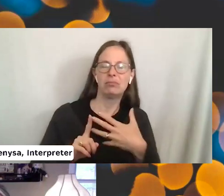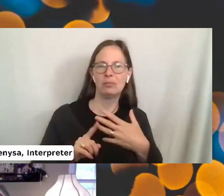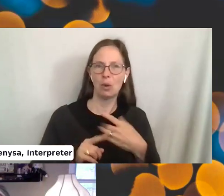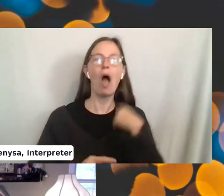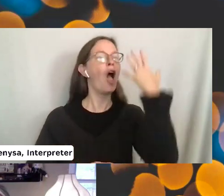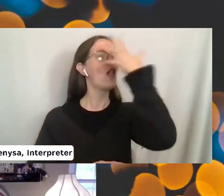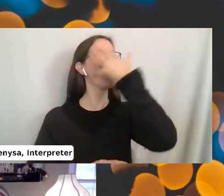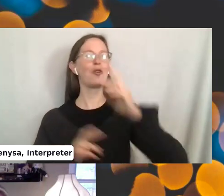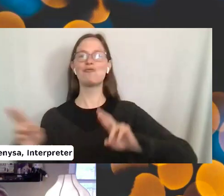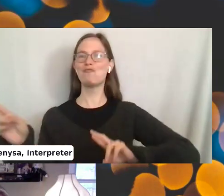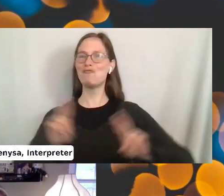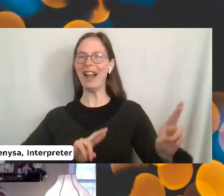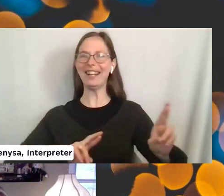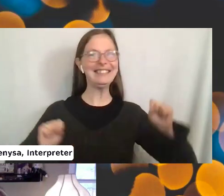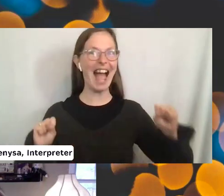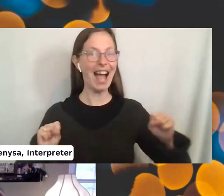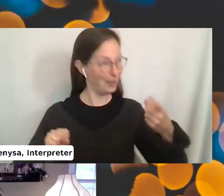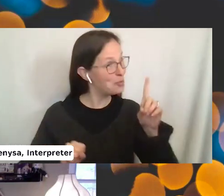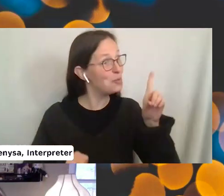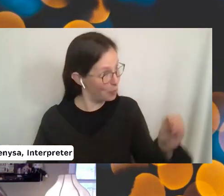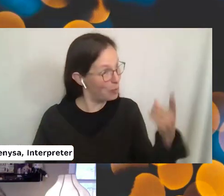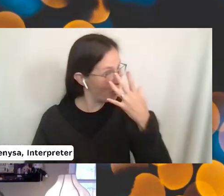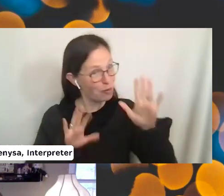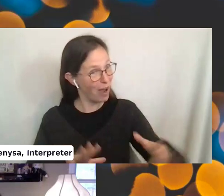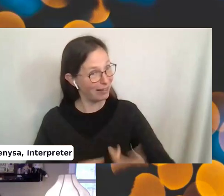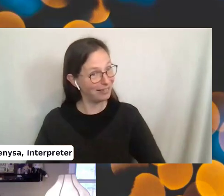-faced and ready to take on the world. You do, actually.